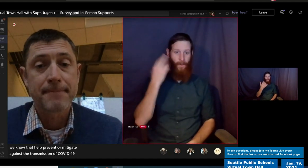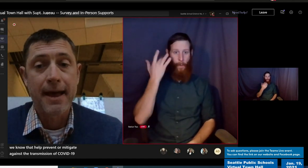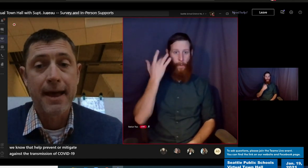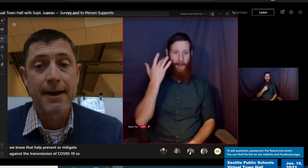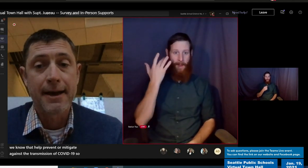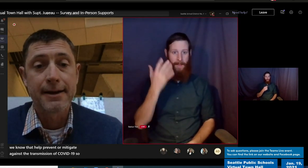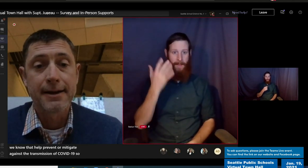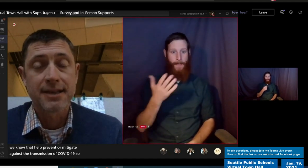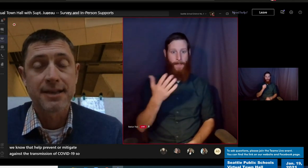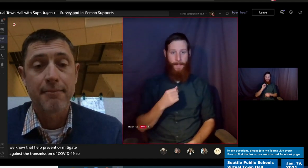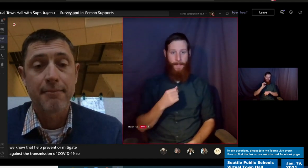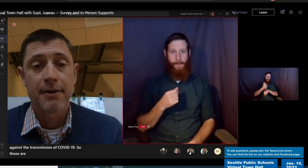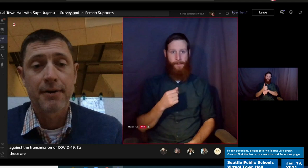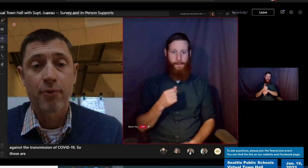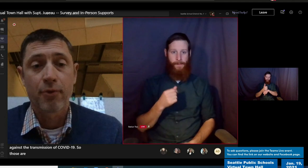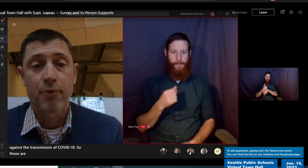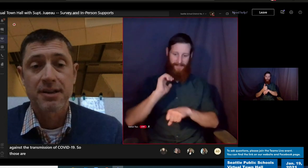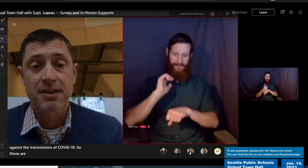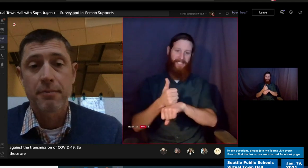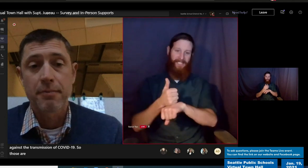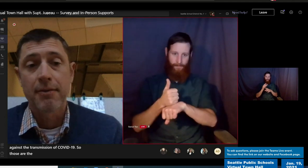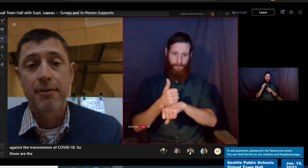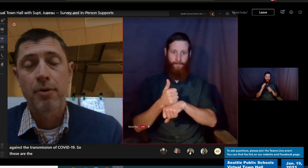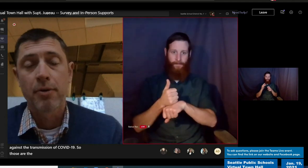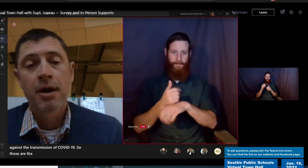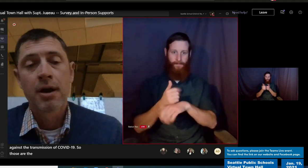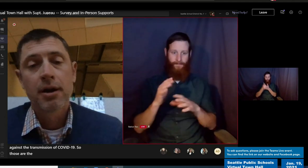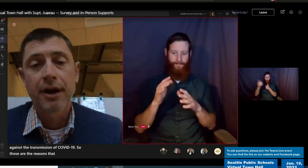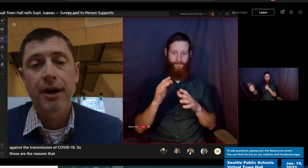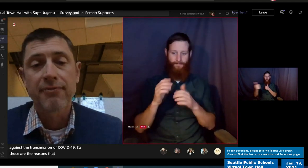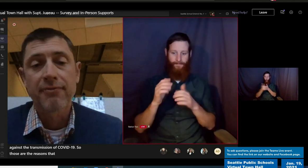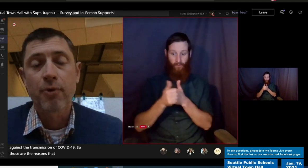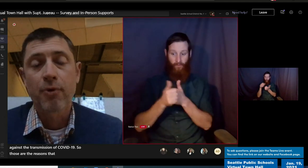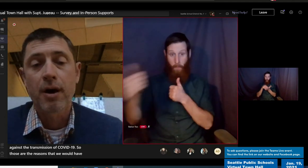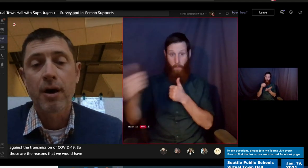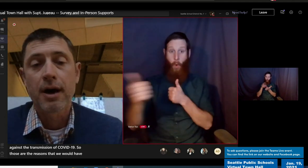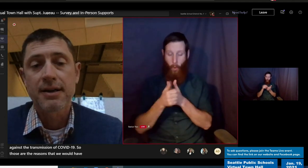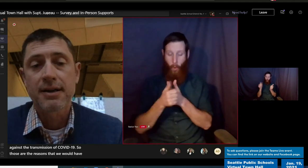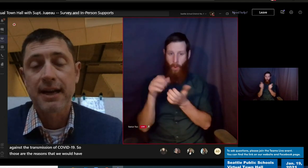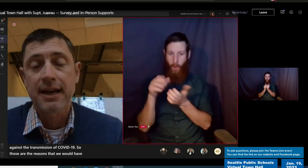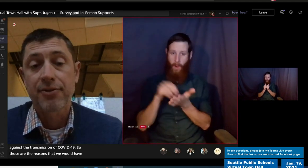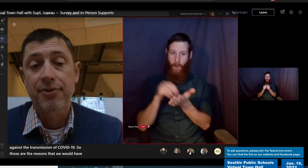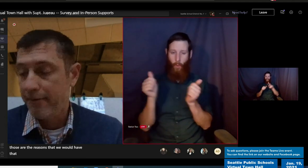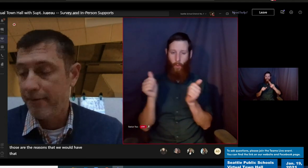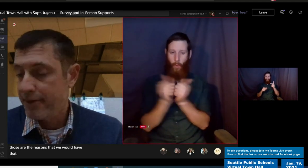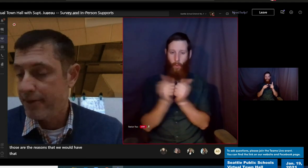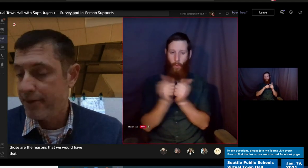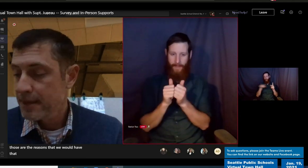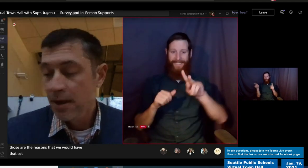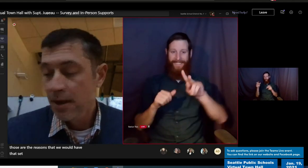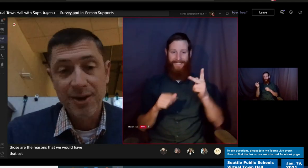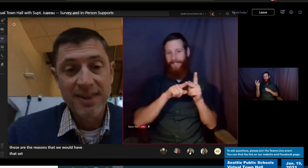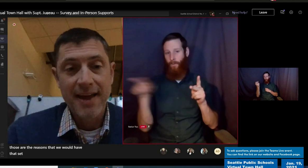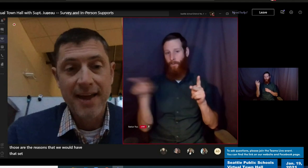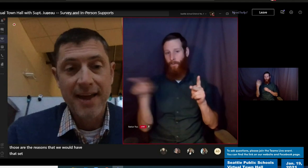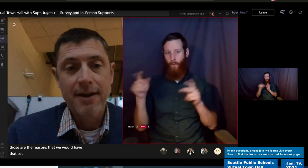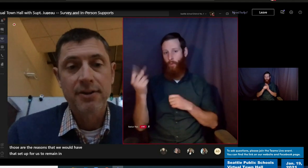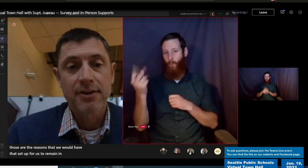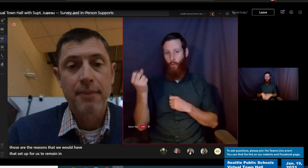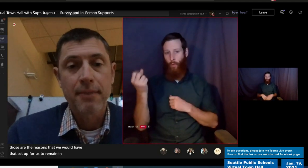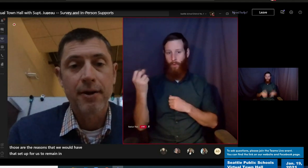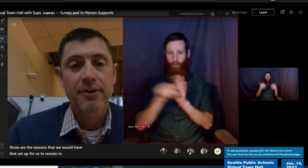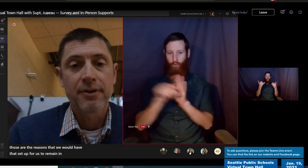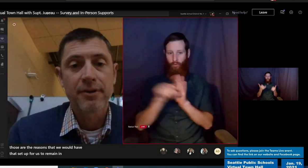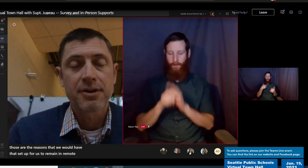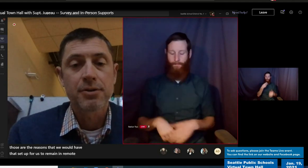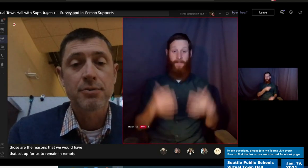set up for us to remain in remote learning for 2nd through 12th. So with that, I'll turn it back over